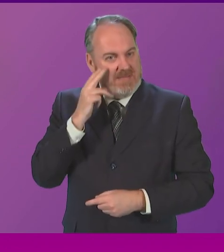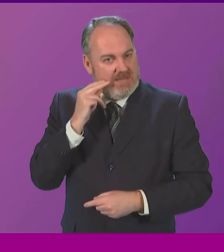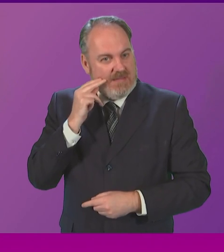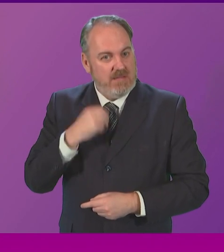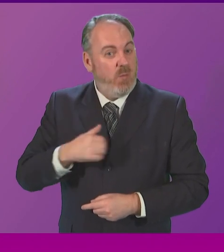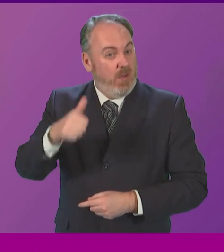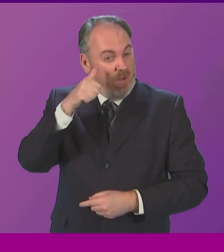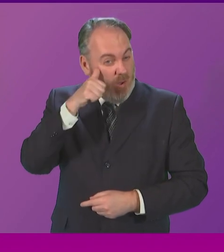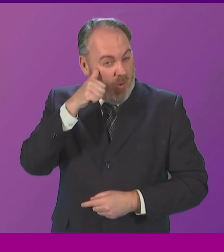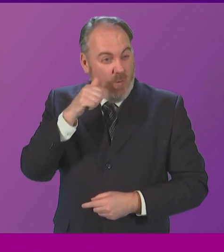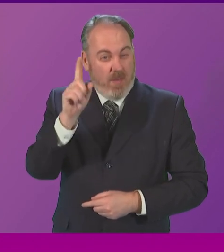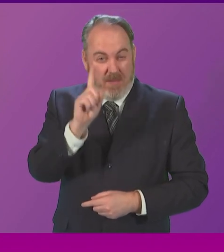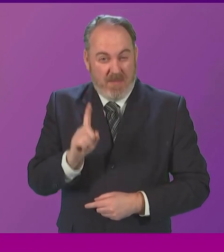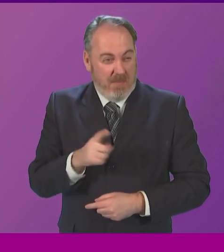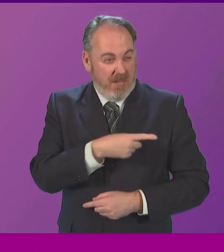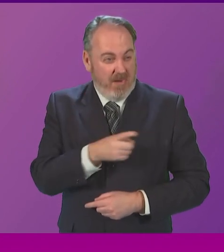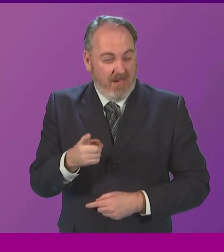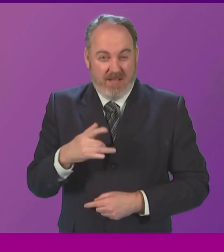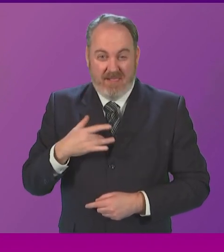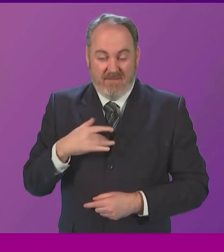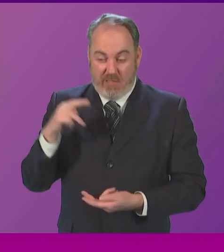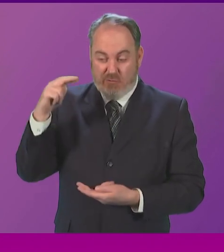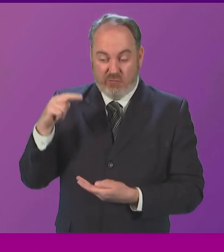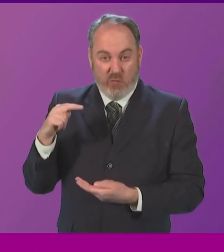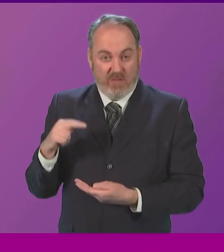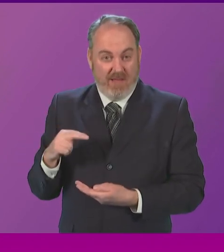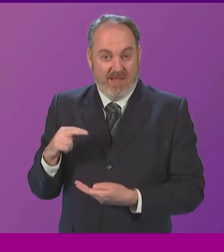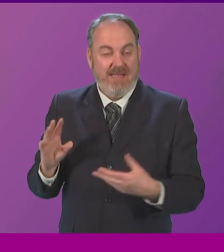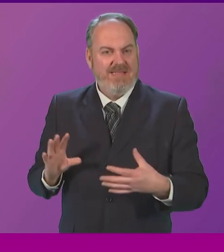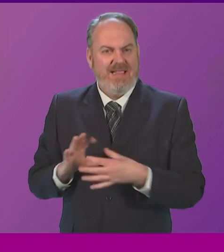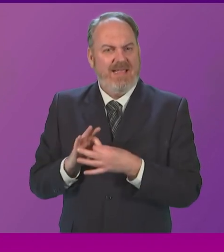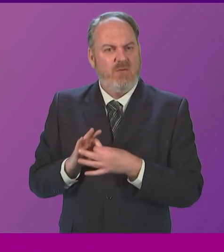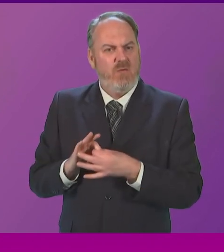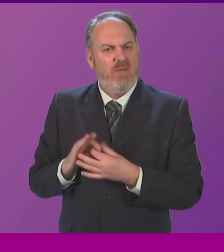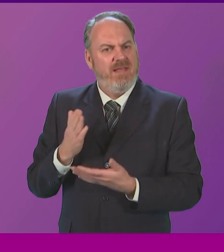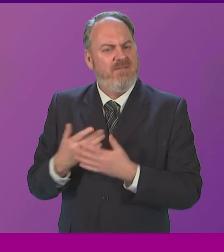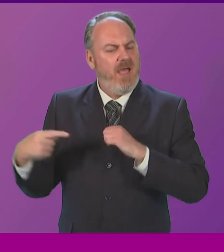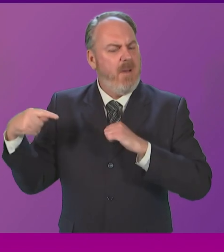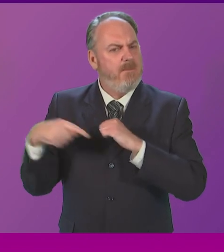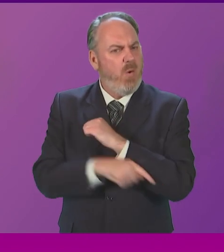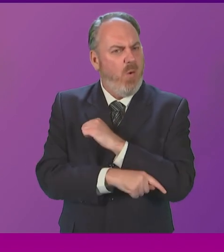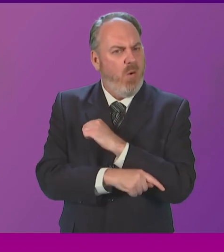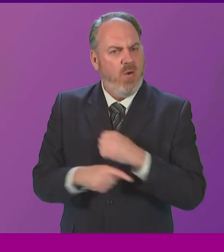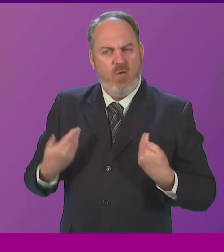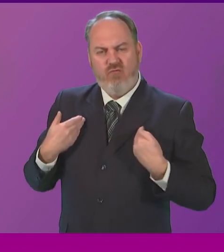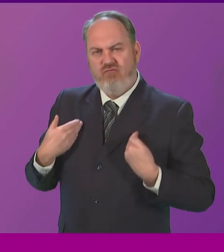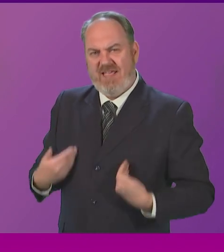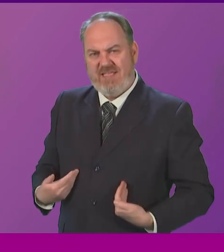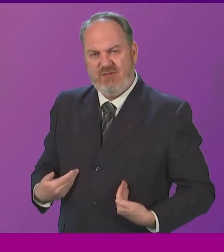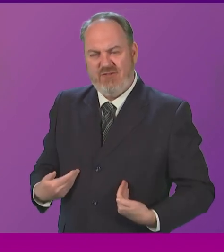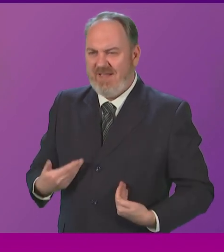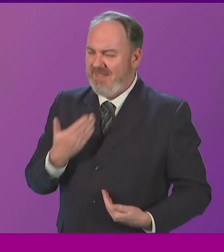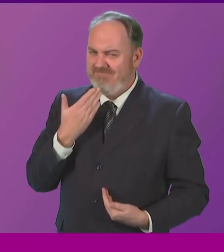people's health and life expectancy is their wealth and it is an absolutely brutal tragedy that this parliament